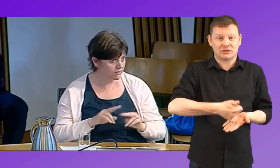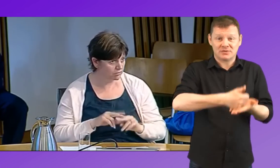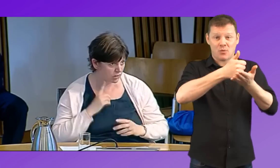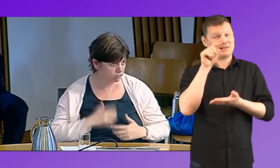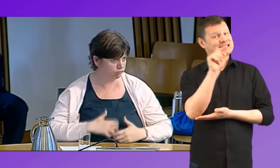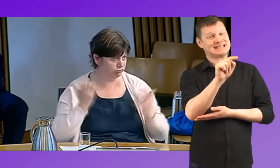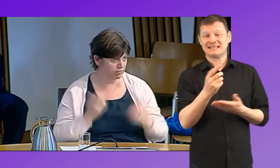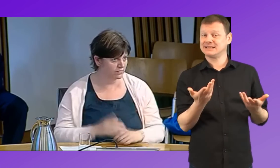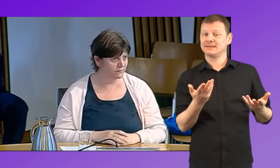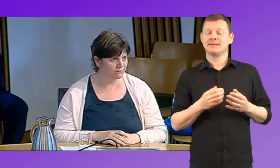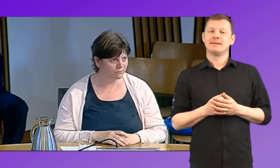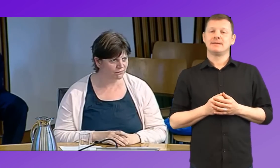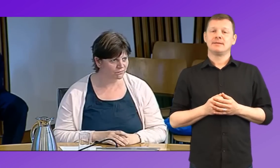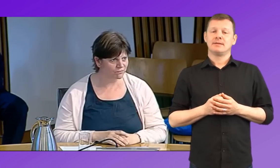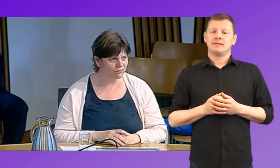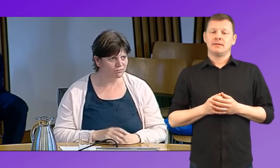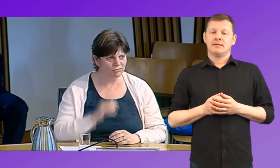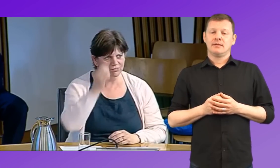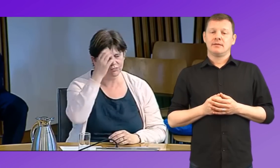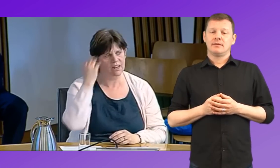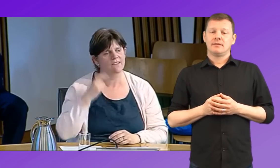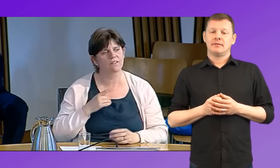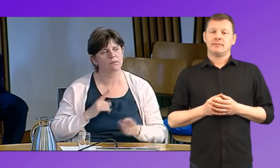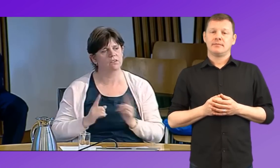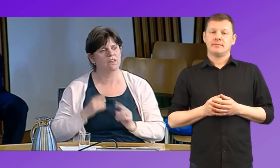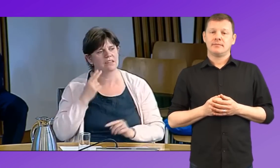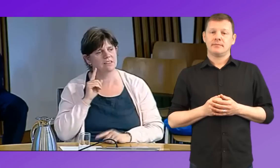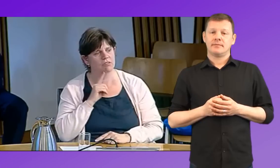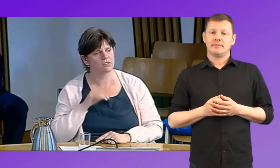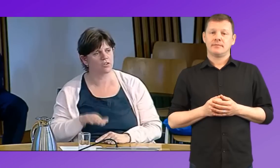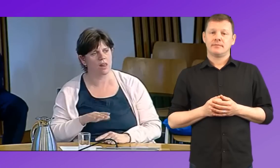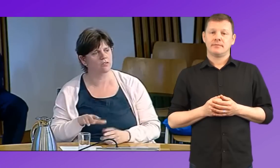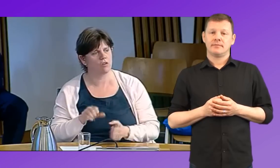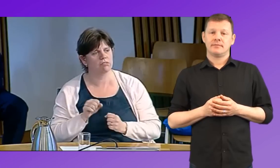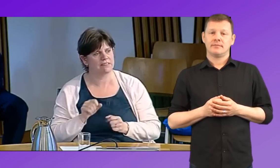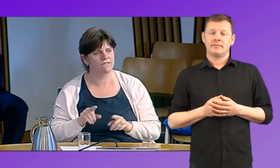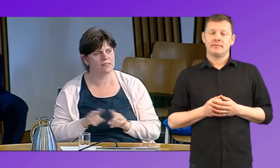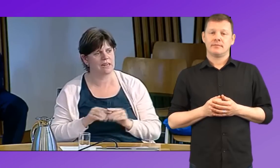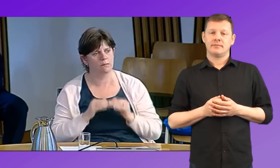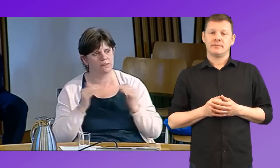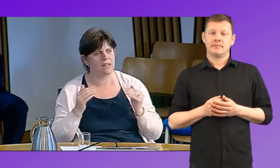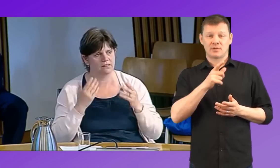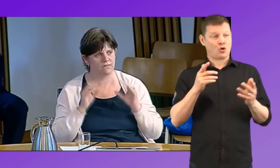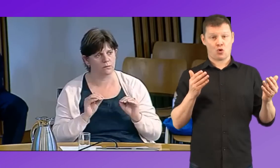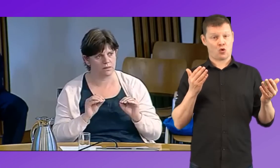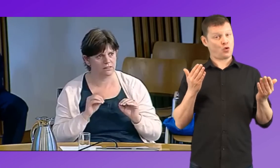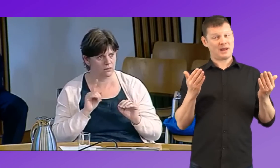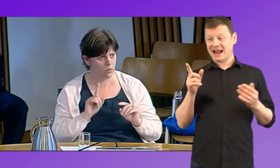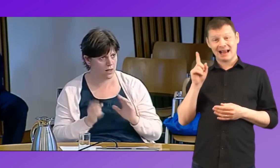money. So, I mean, I mean, if it was a